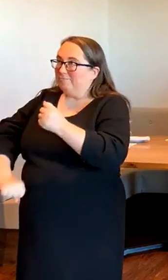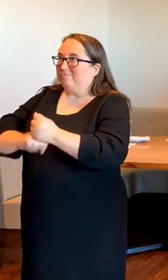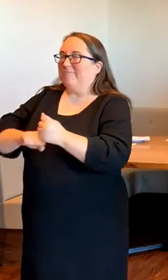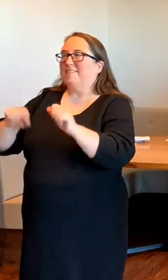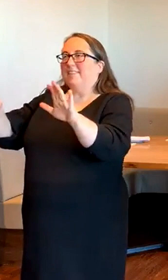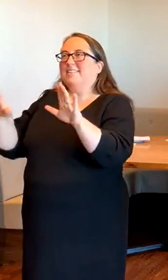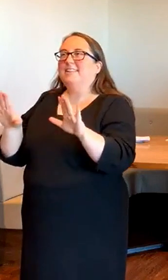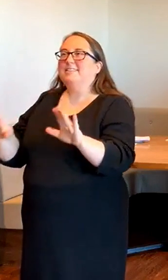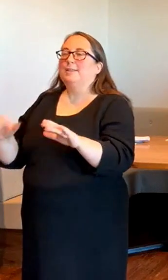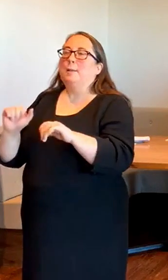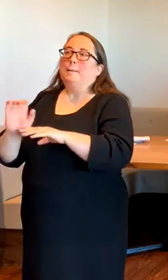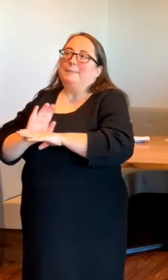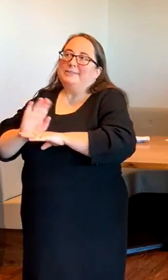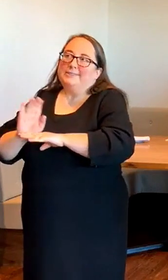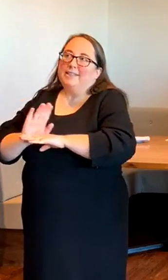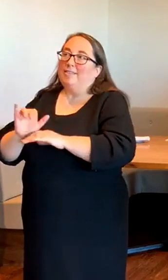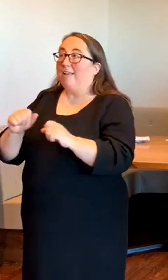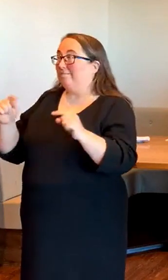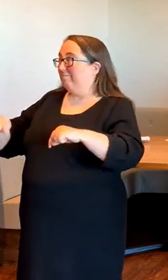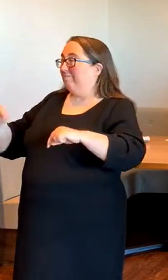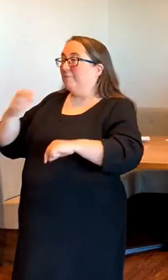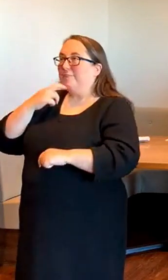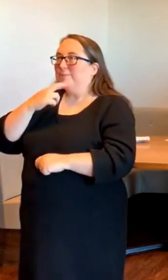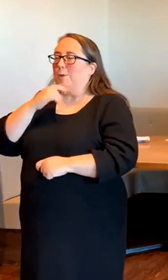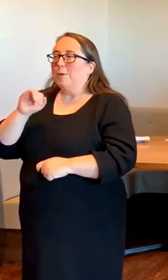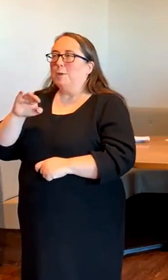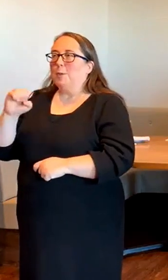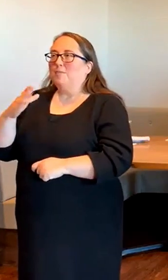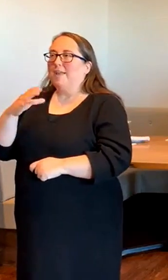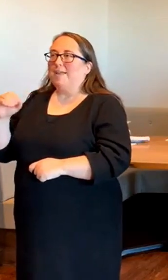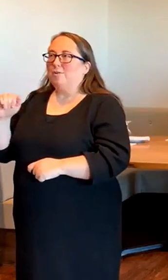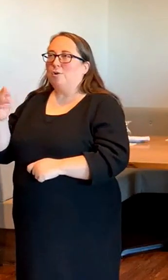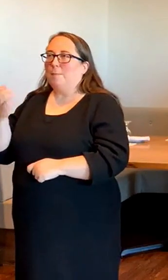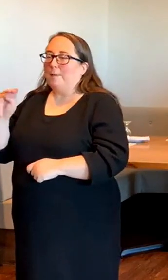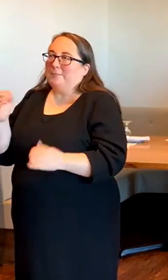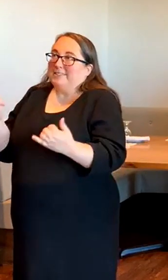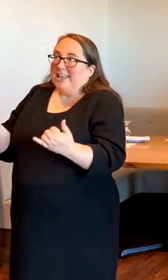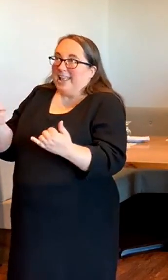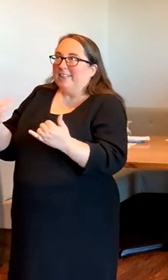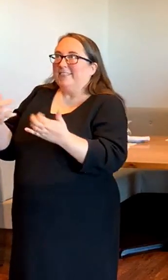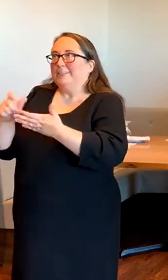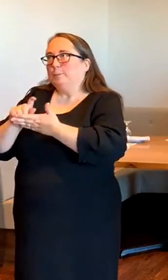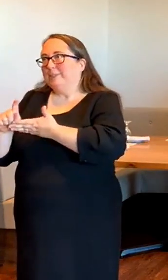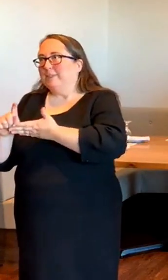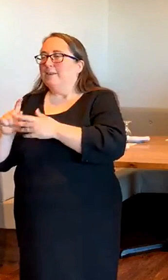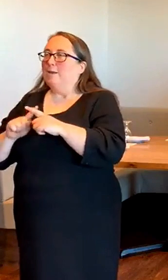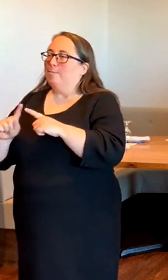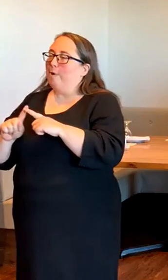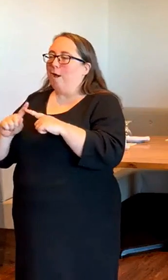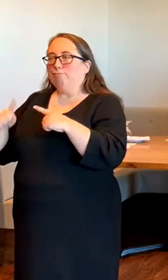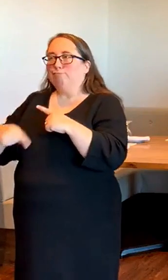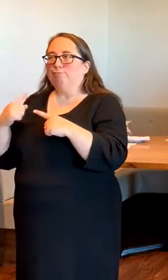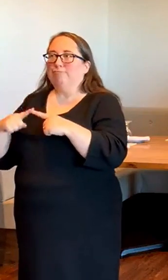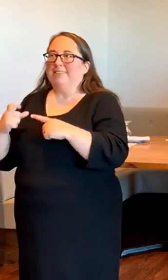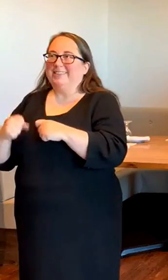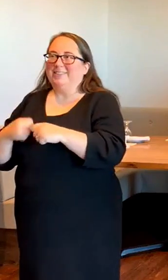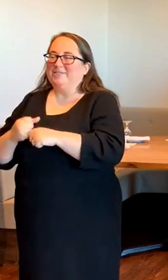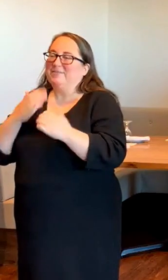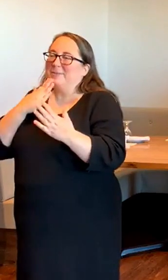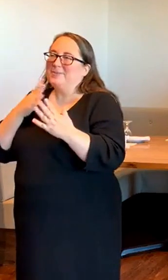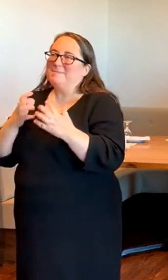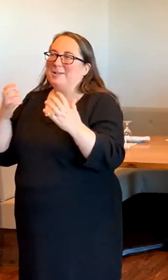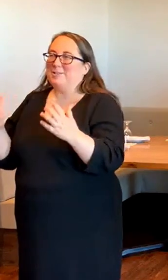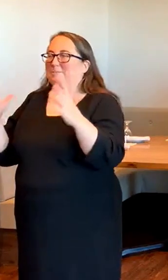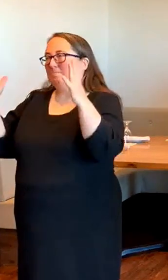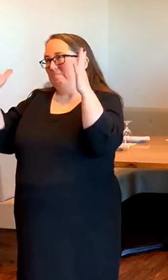fantastic businesses like Clove and Cardamom today, these weeks, but all throughout the rest of the year. Thank you so